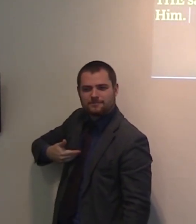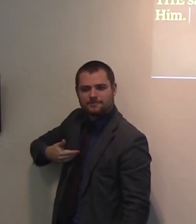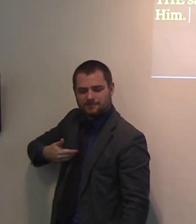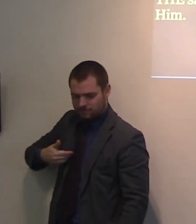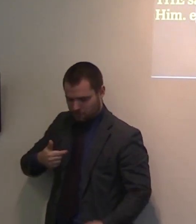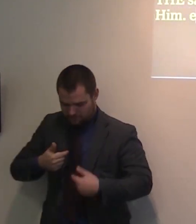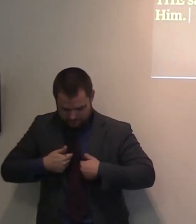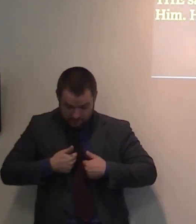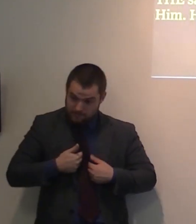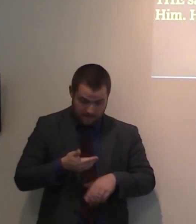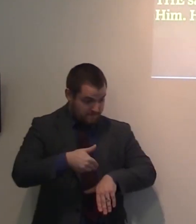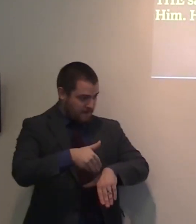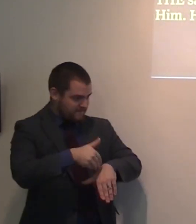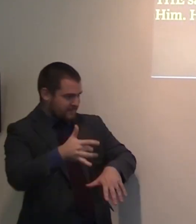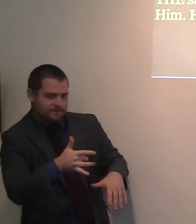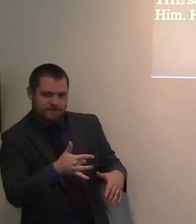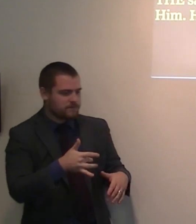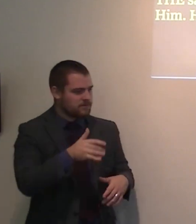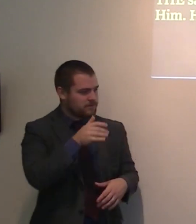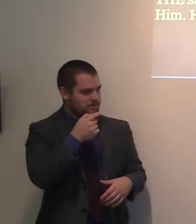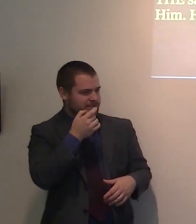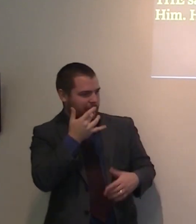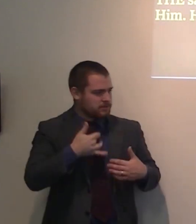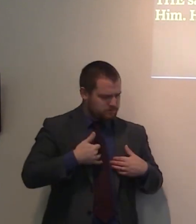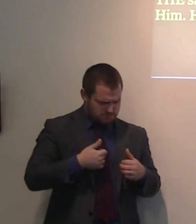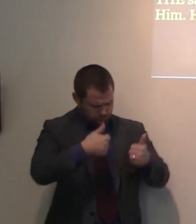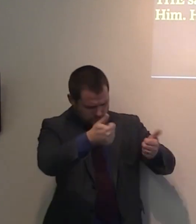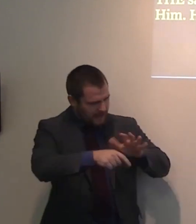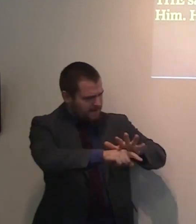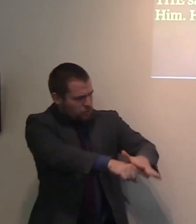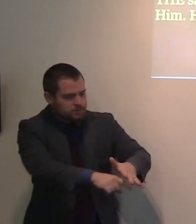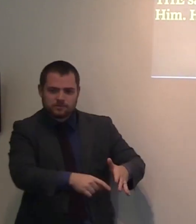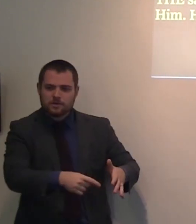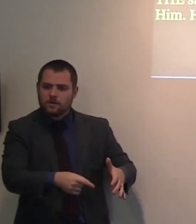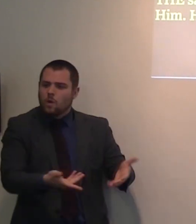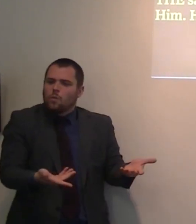taste. Don't think you are a free lance or just on your own.